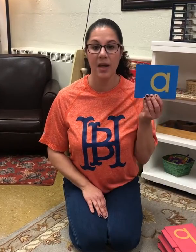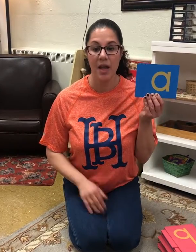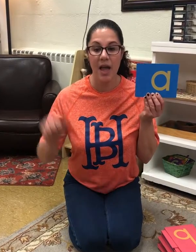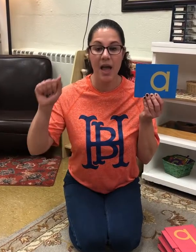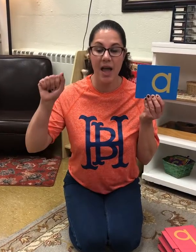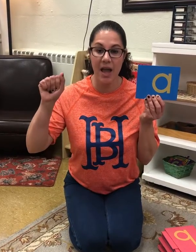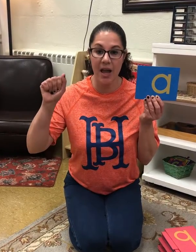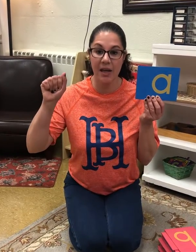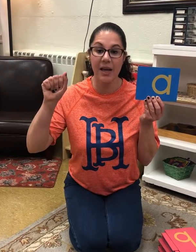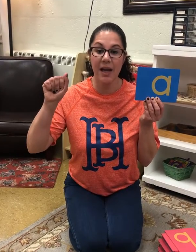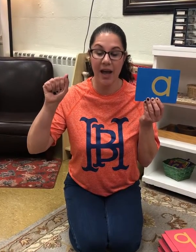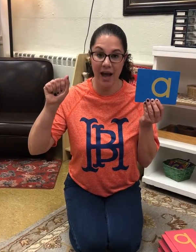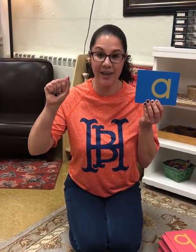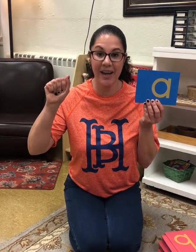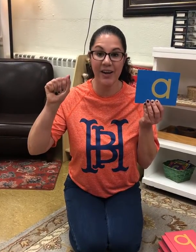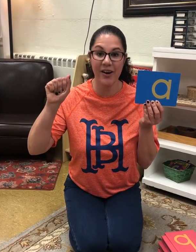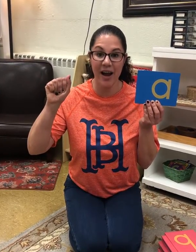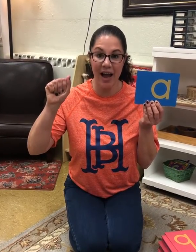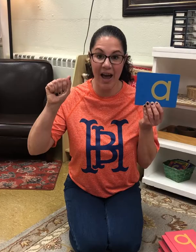A alligator, ah.